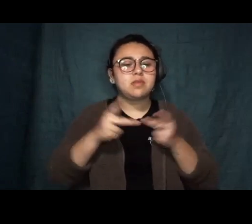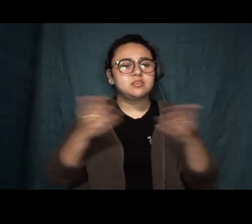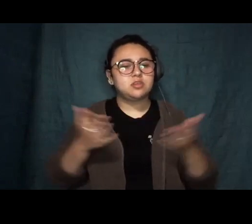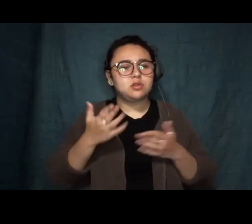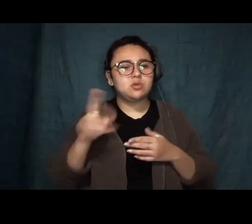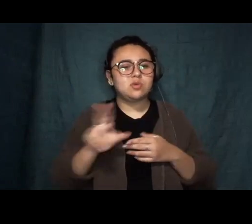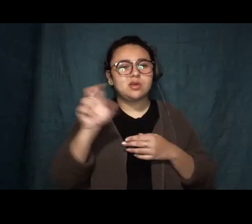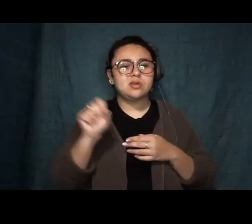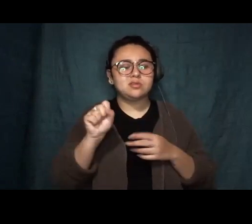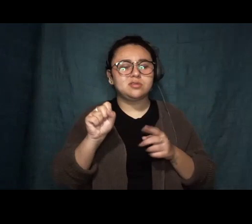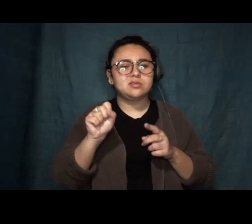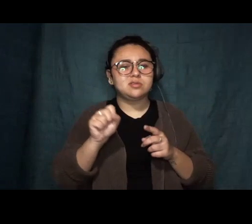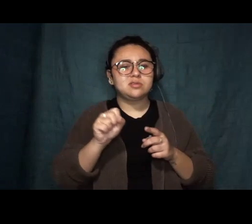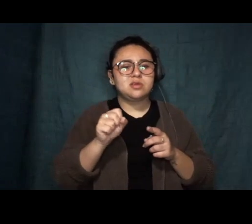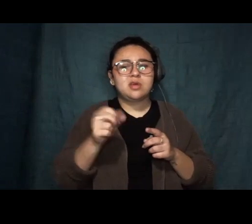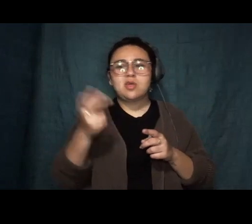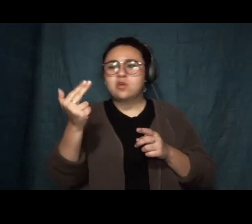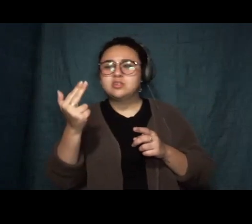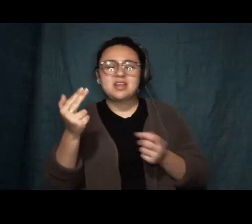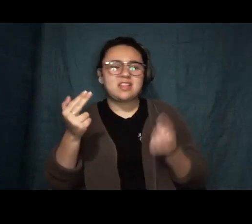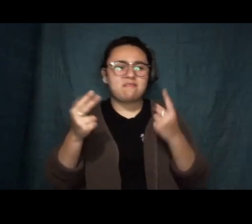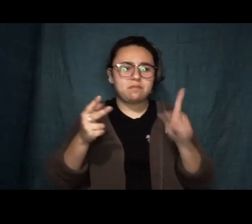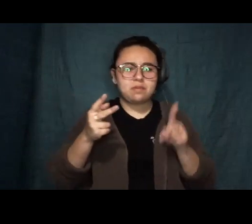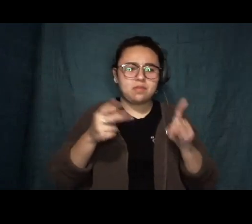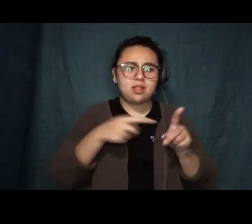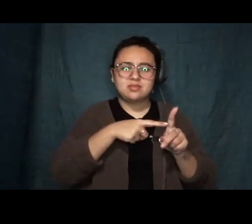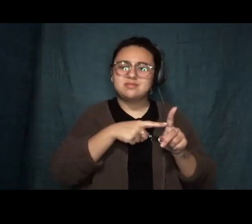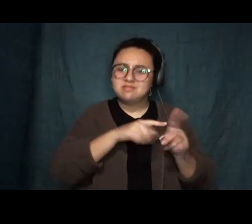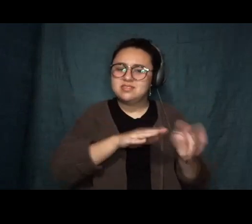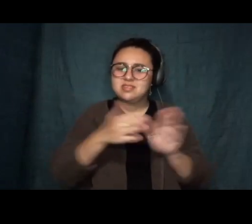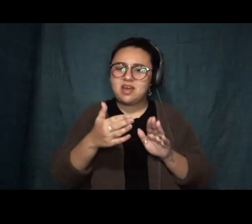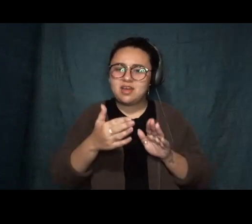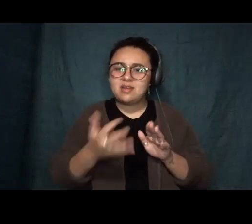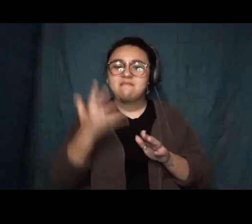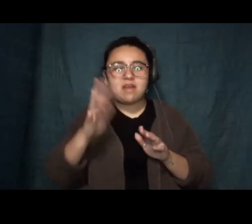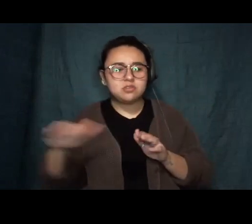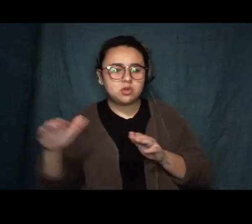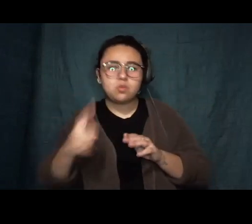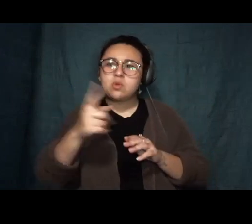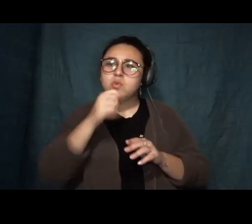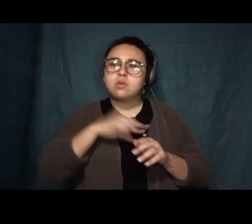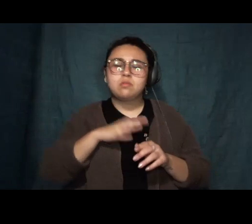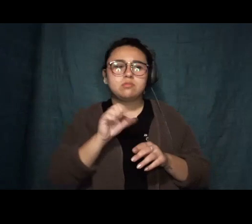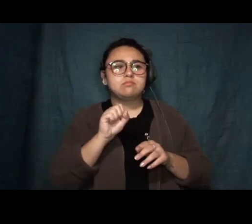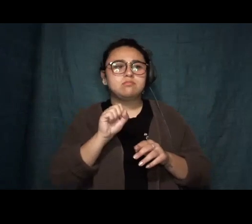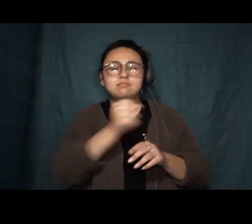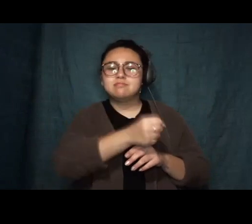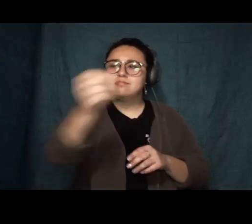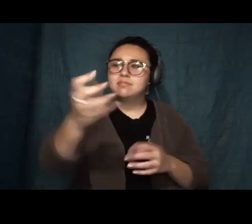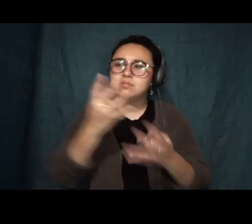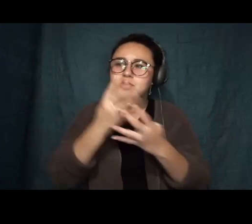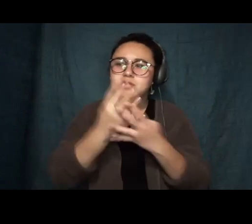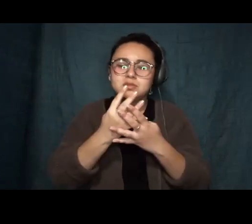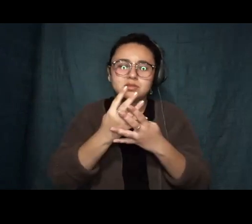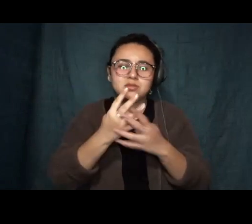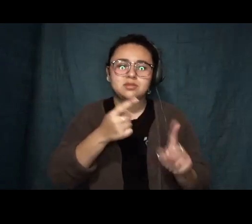of thirteen died, five children. One woman went to prison for not frying in the fire. She was not